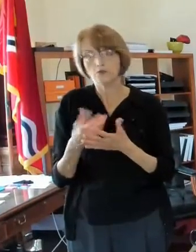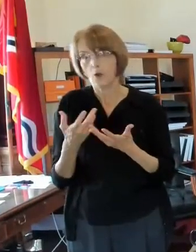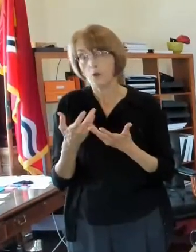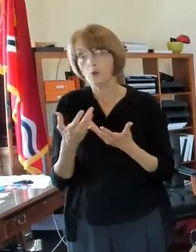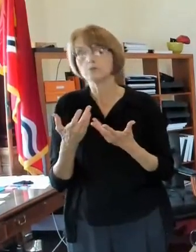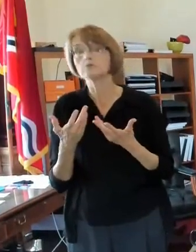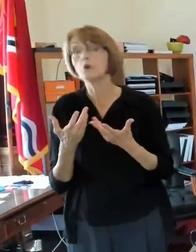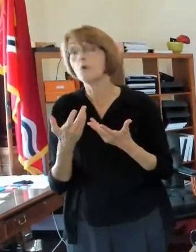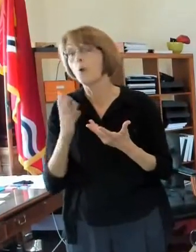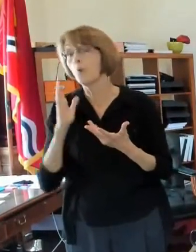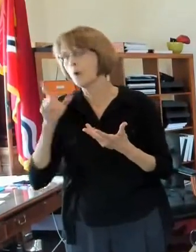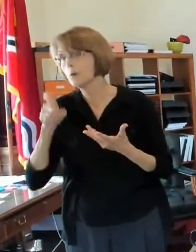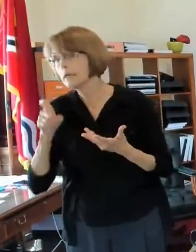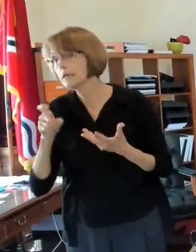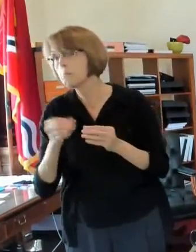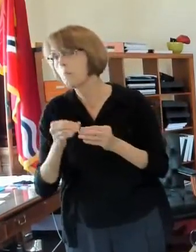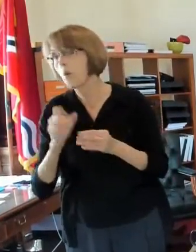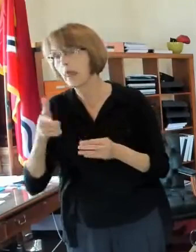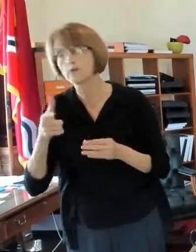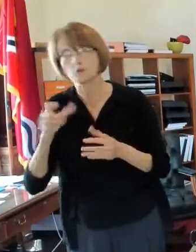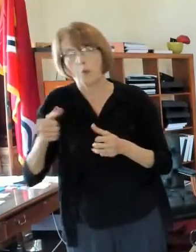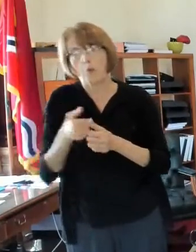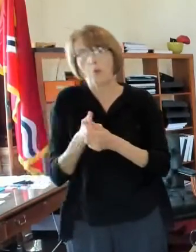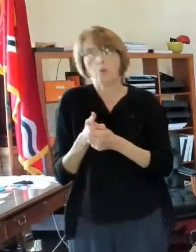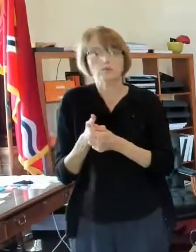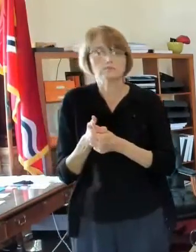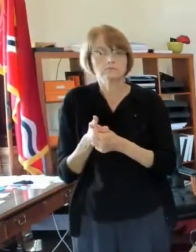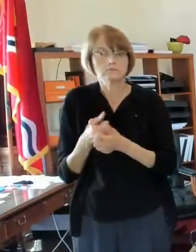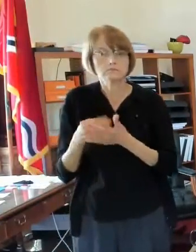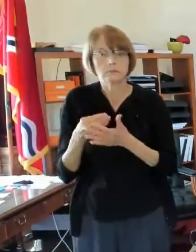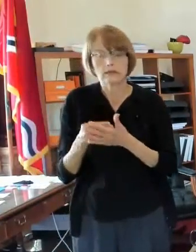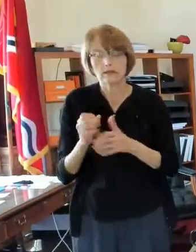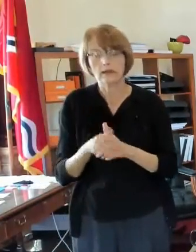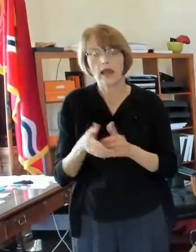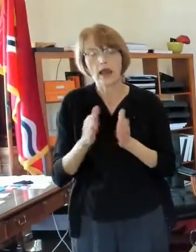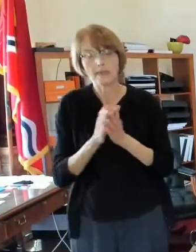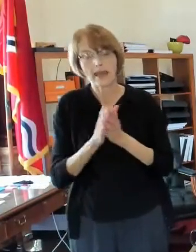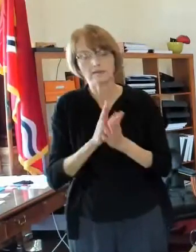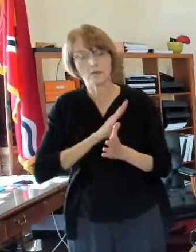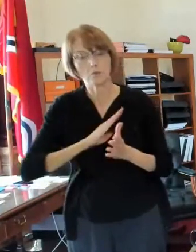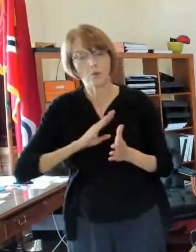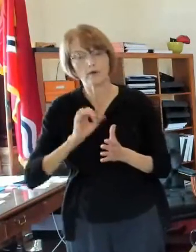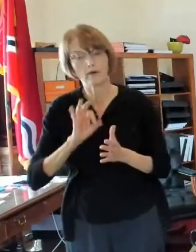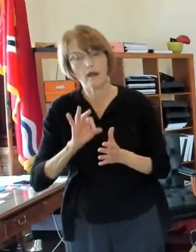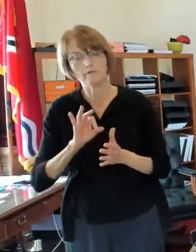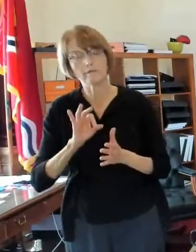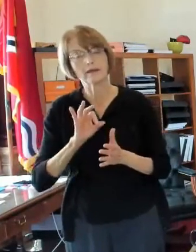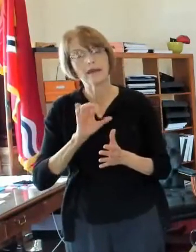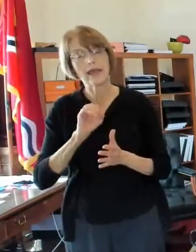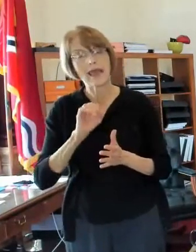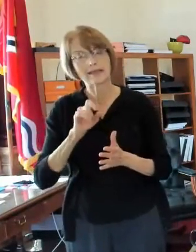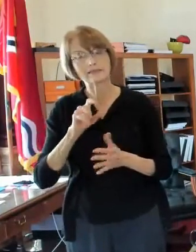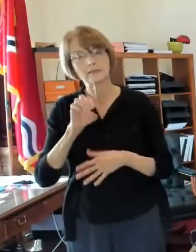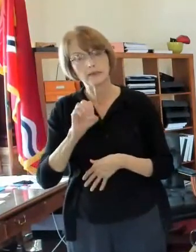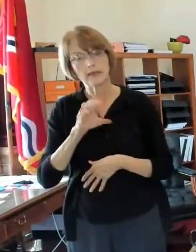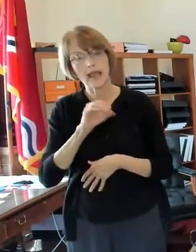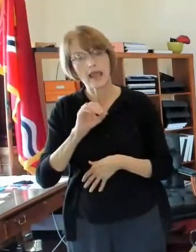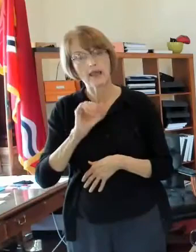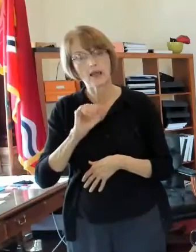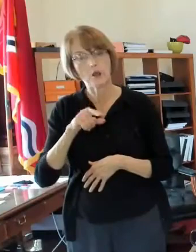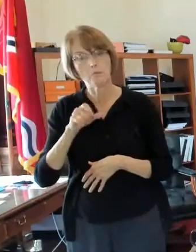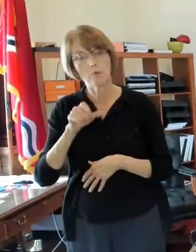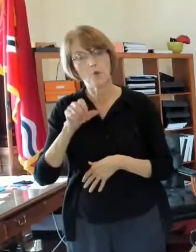that and so what i'm proposing and i'm asking the board of estimate and apportionment on wednesday this coming wednesday the